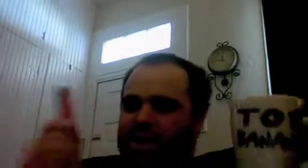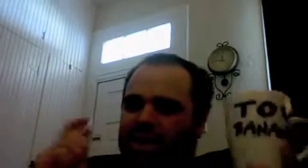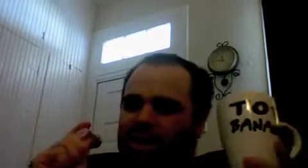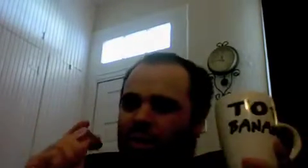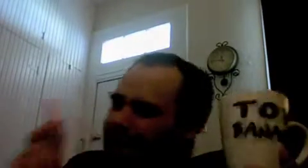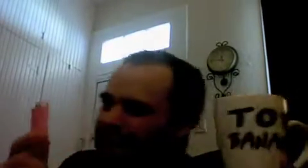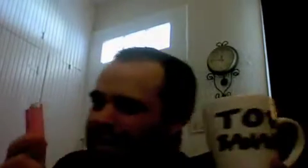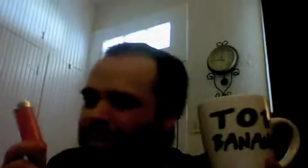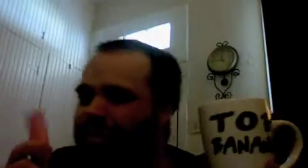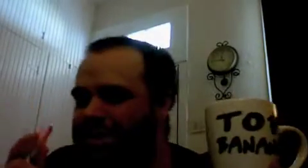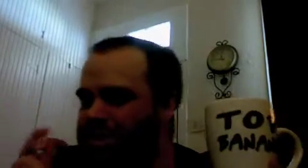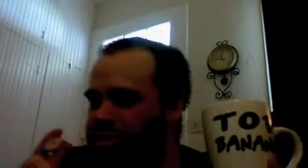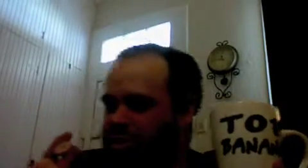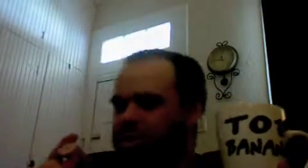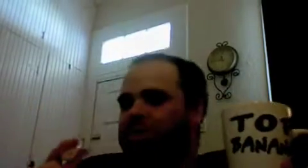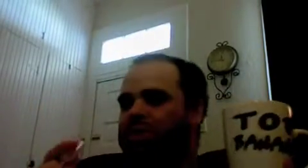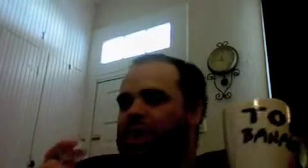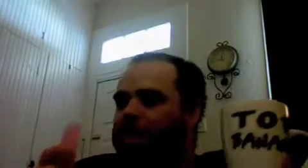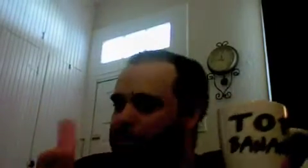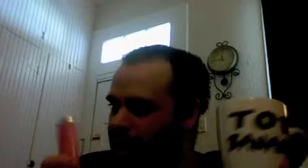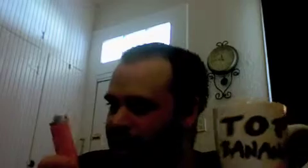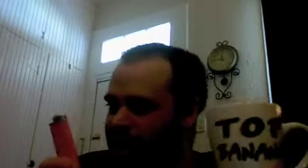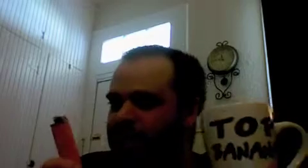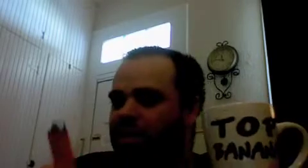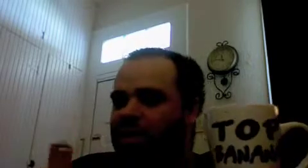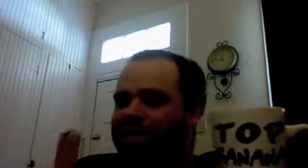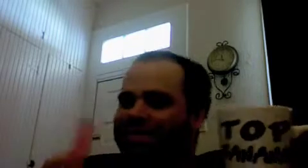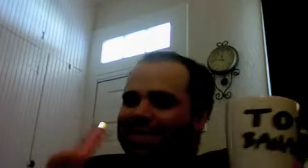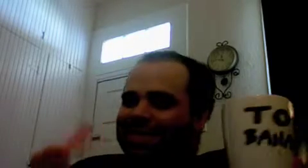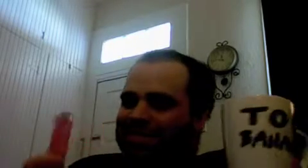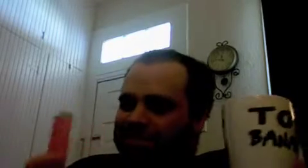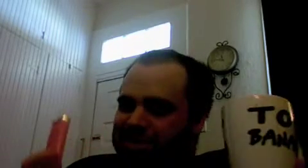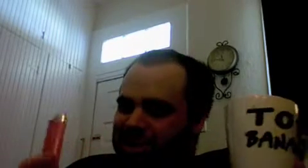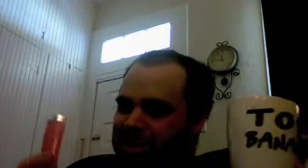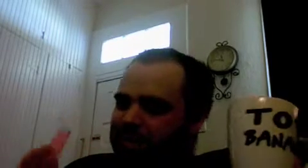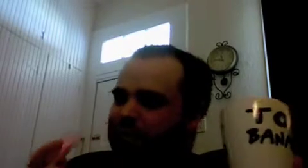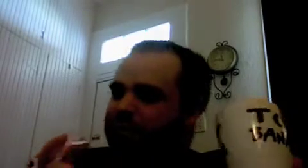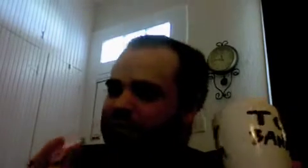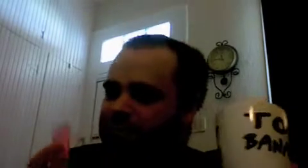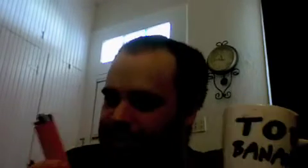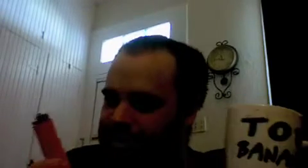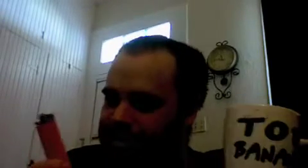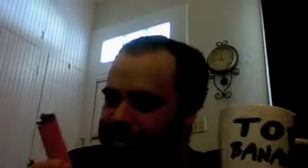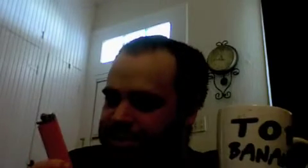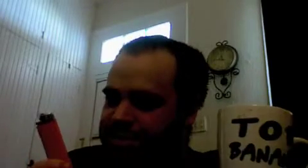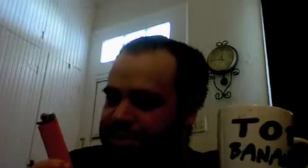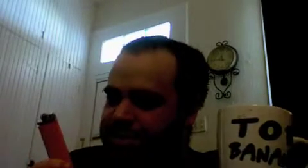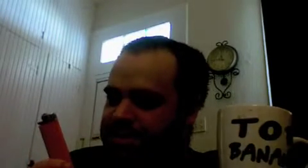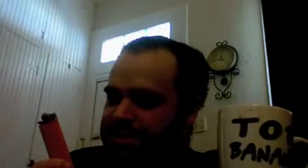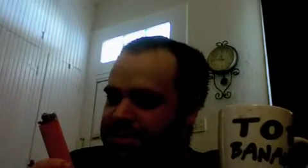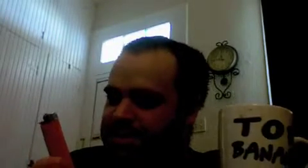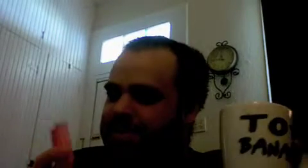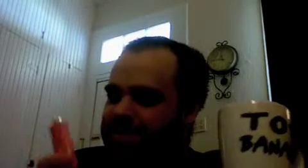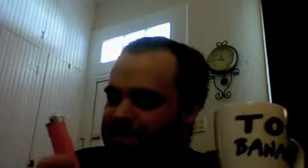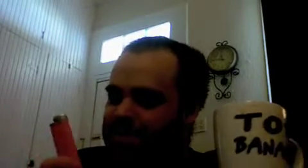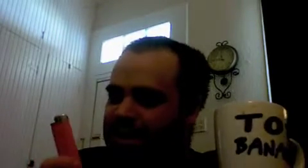what hegel is implying here is that the difference comes first right